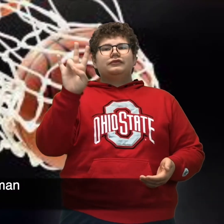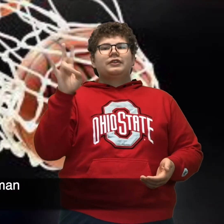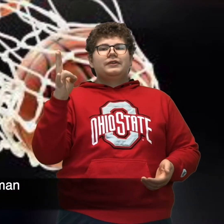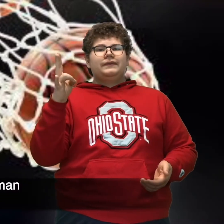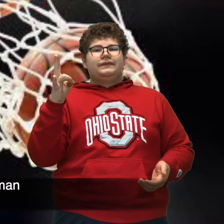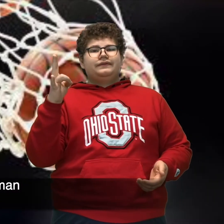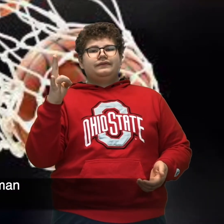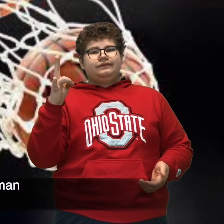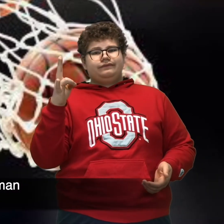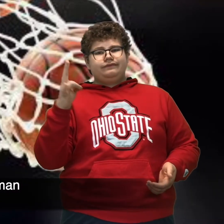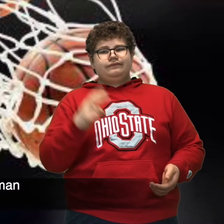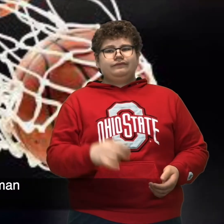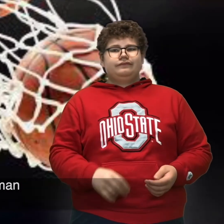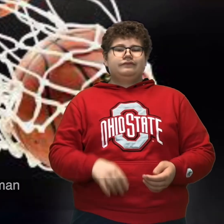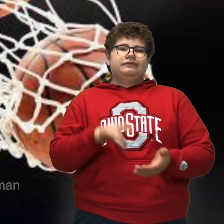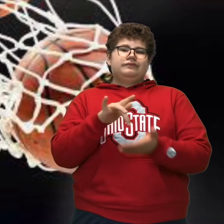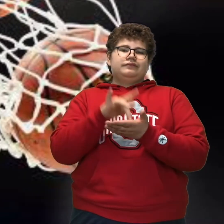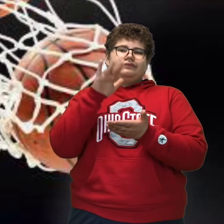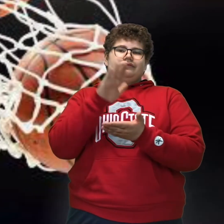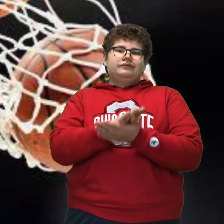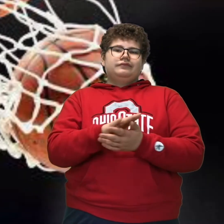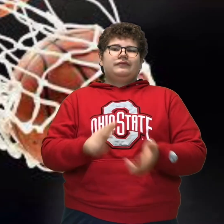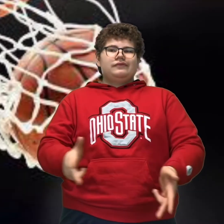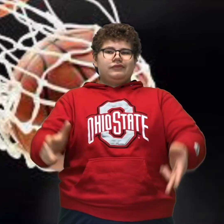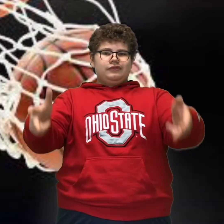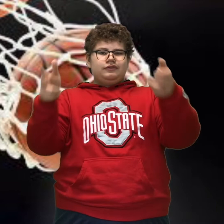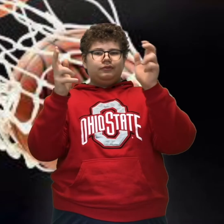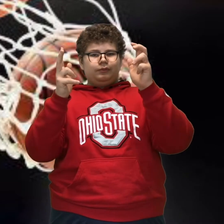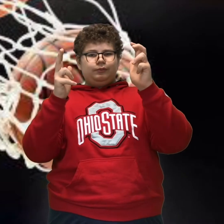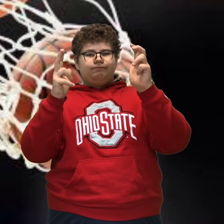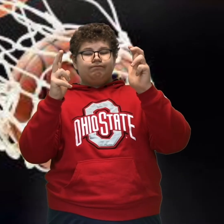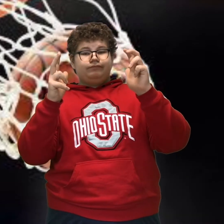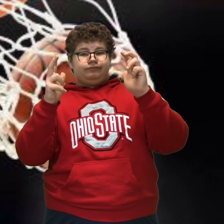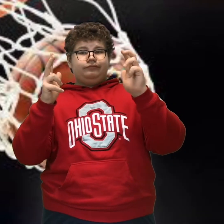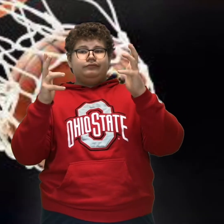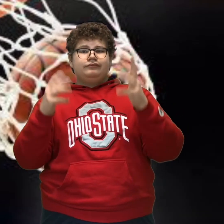On December 7th, middle school basketball